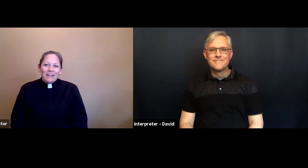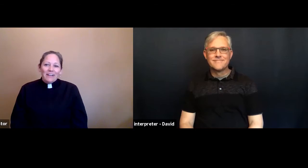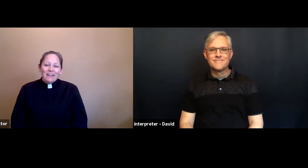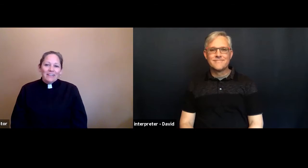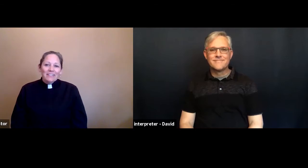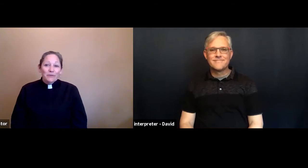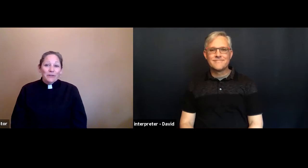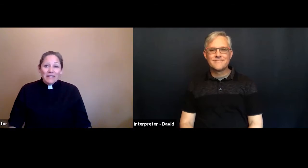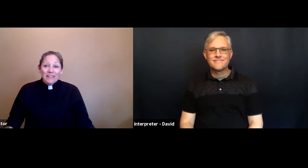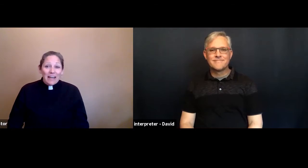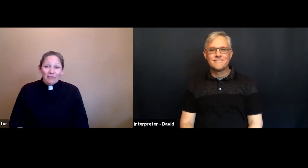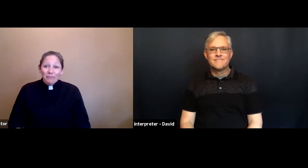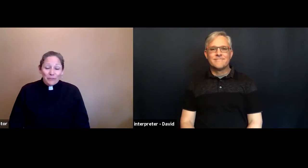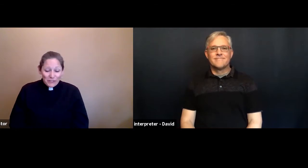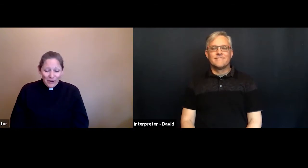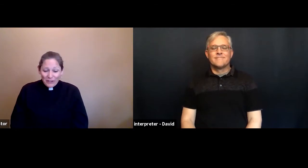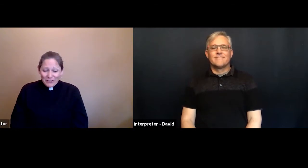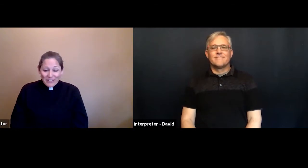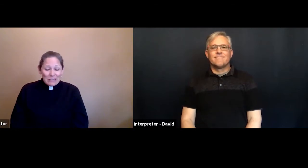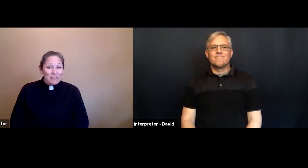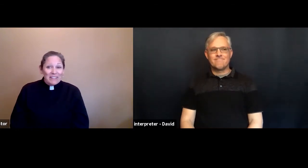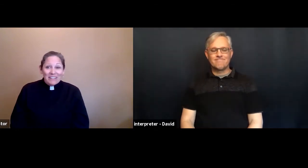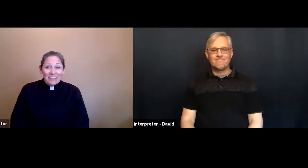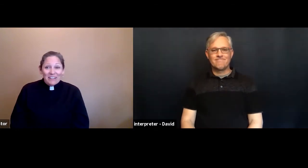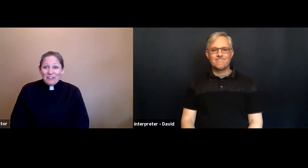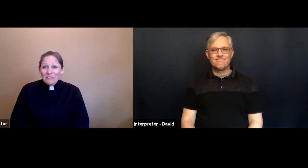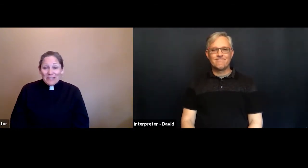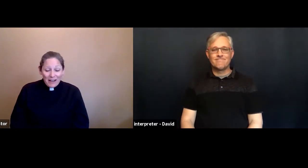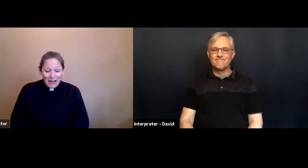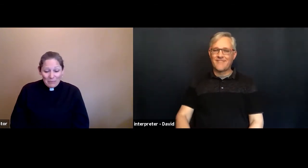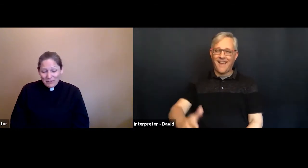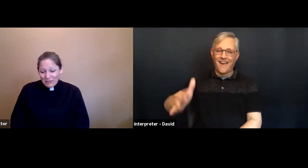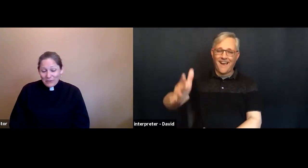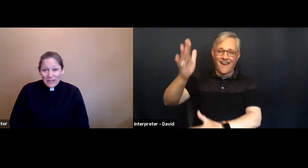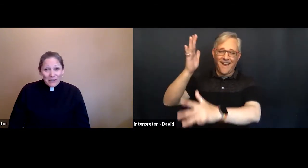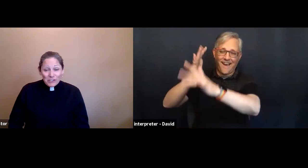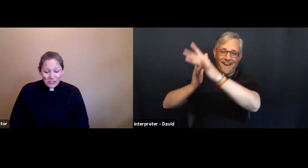So in that first garden at the beginning of time and creation,